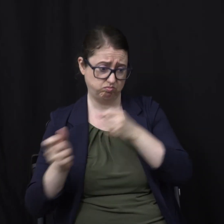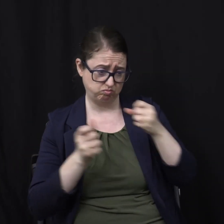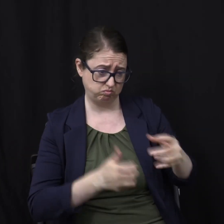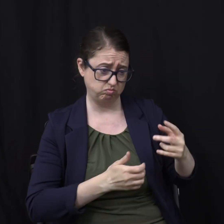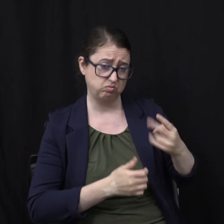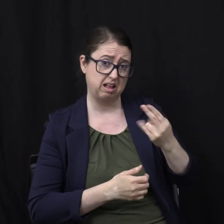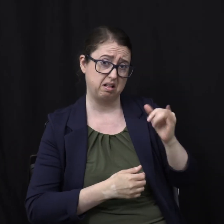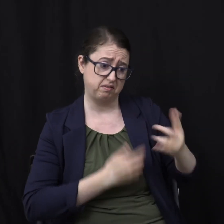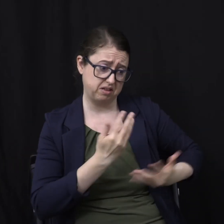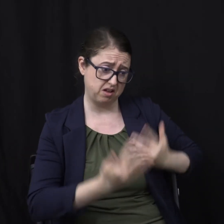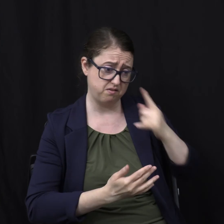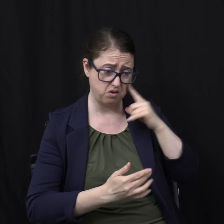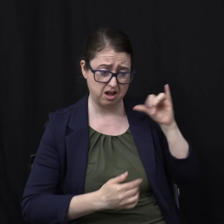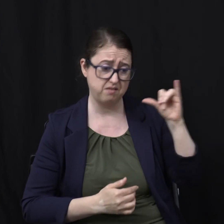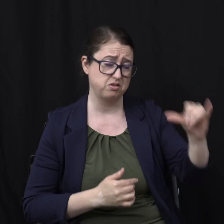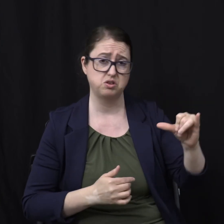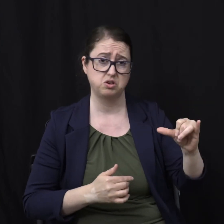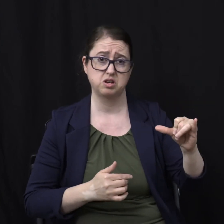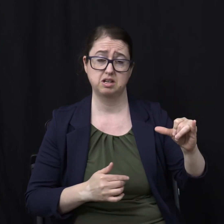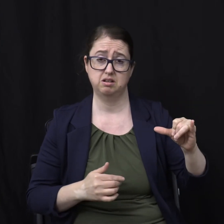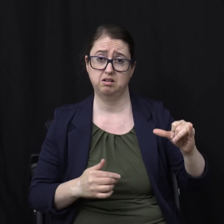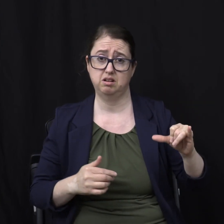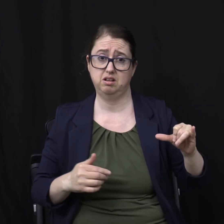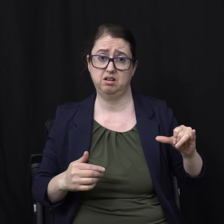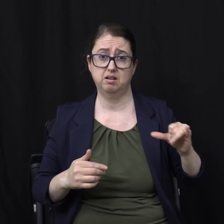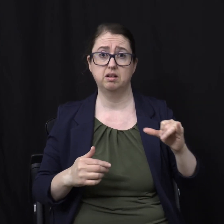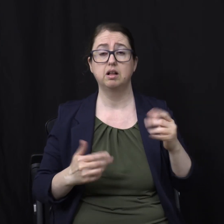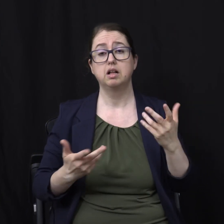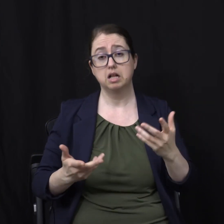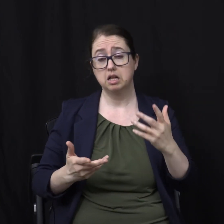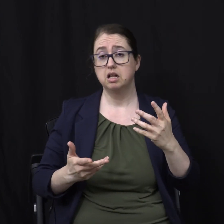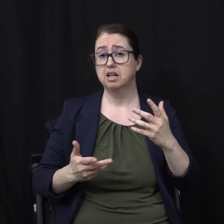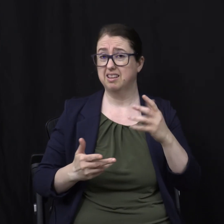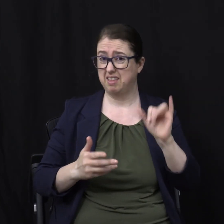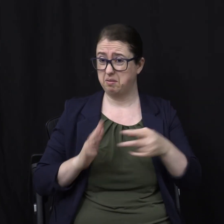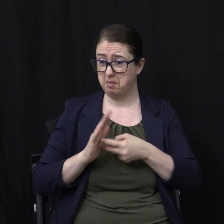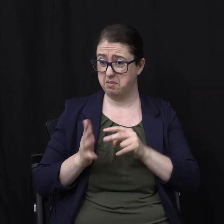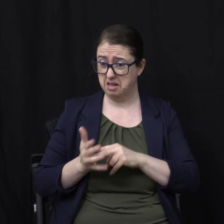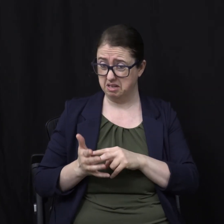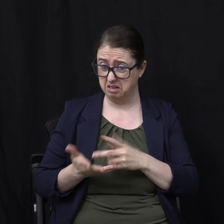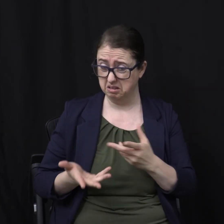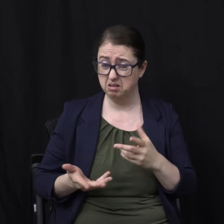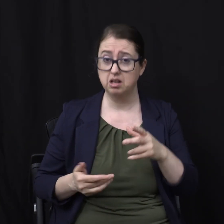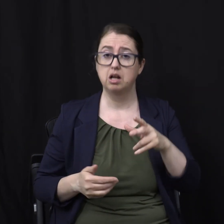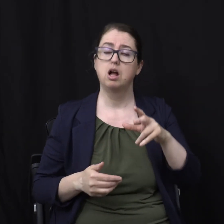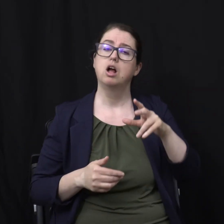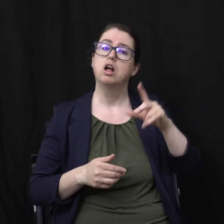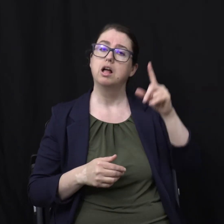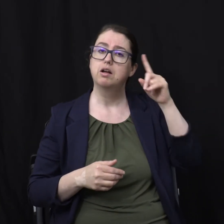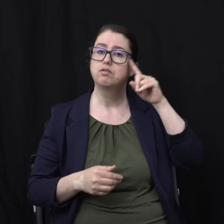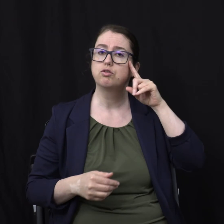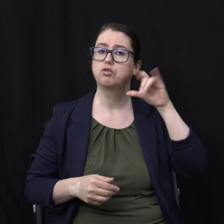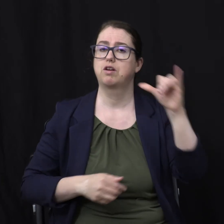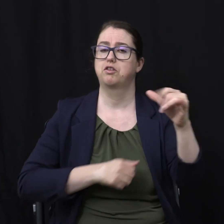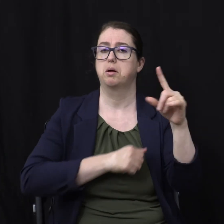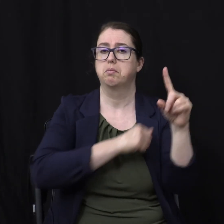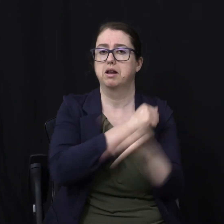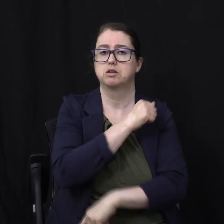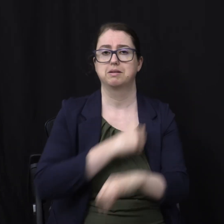eternal punishment Doesn't that Well yes There is an eternal punishment There absolutely is An eternal punishment